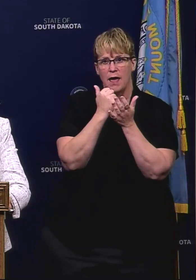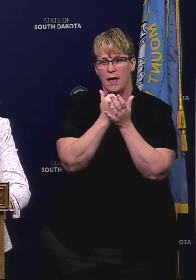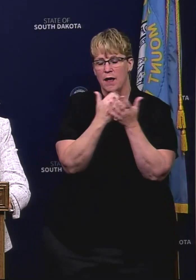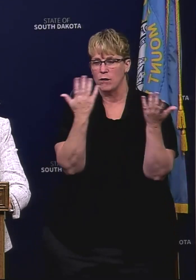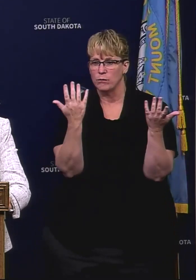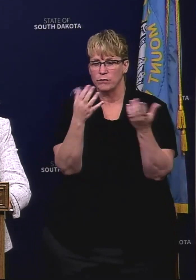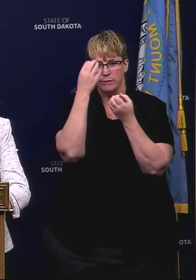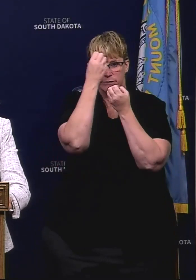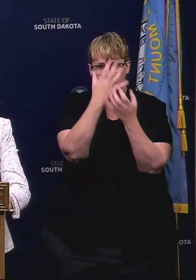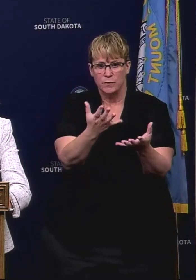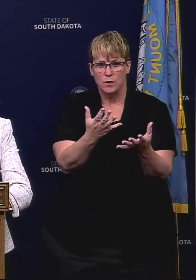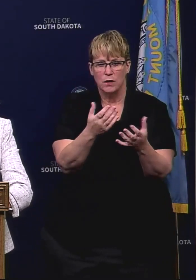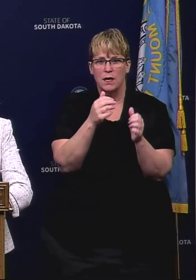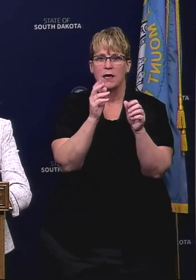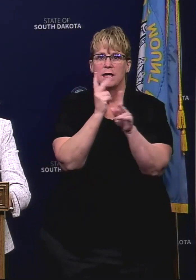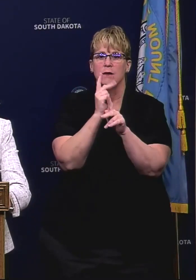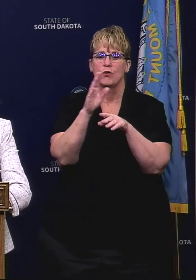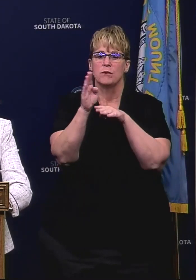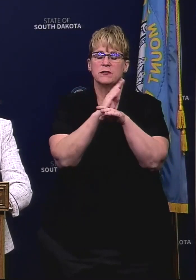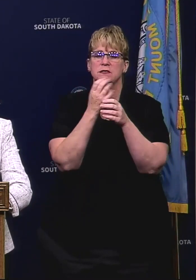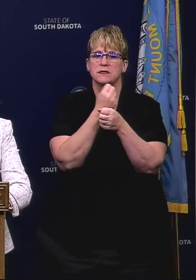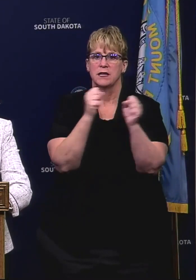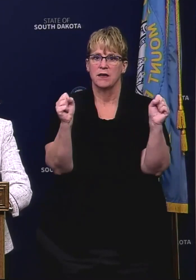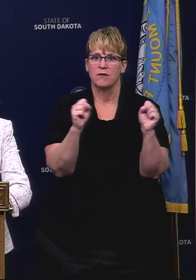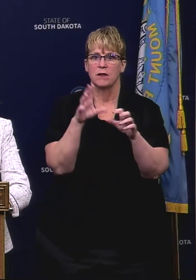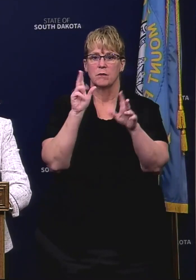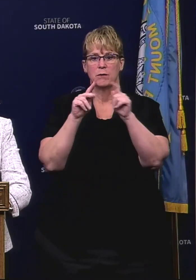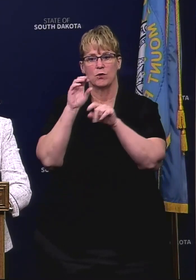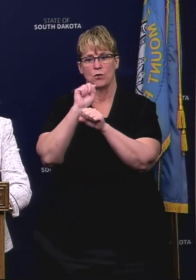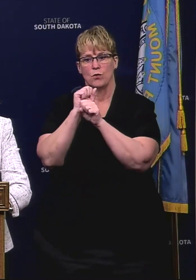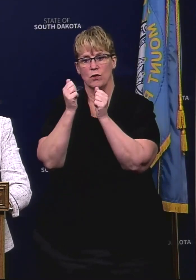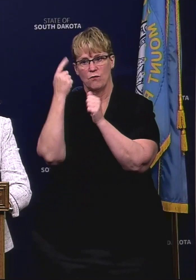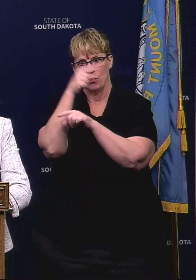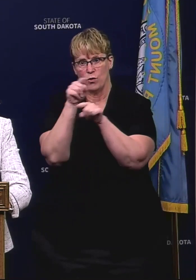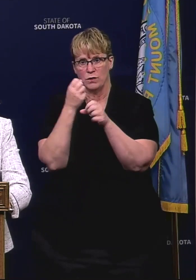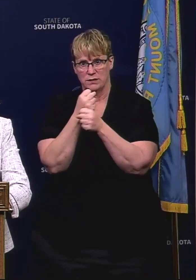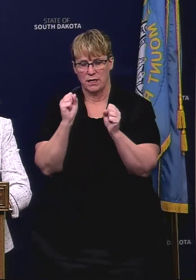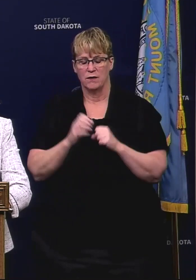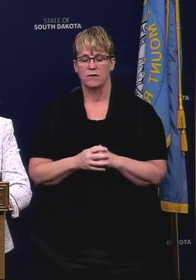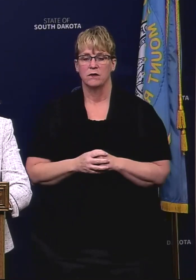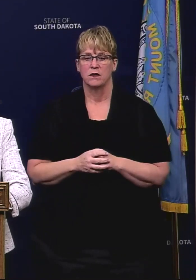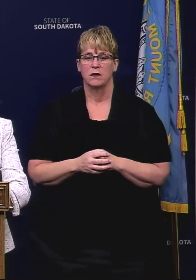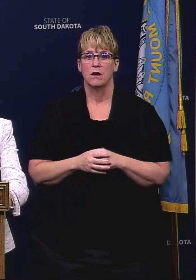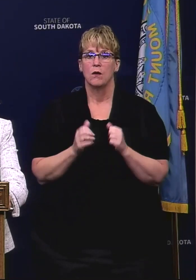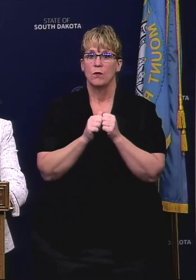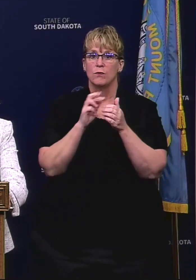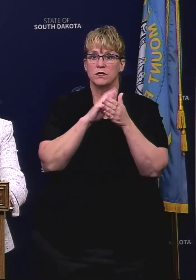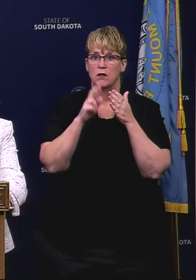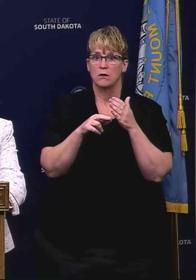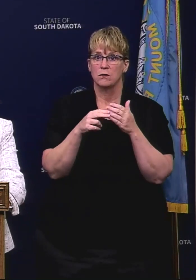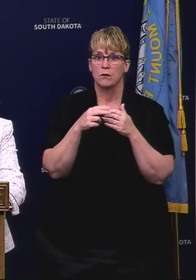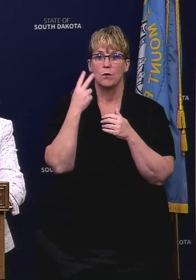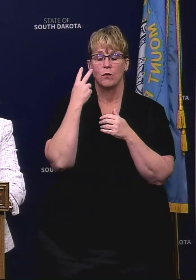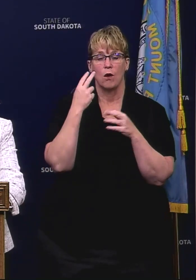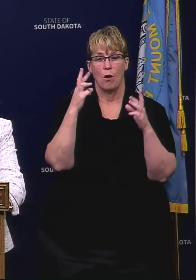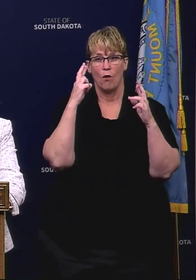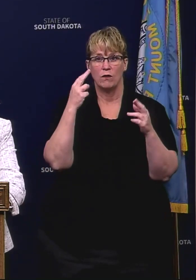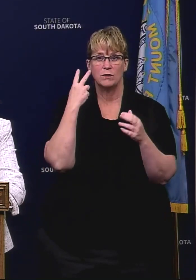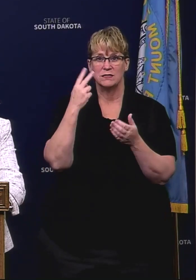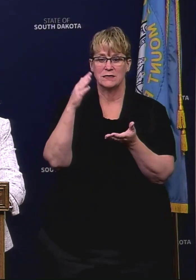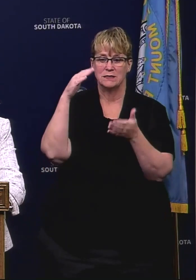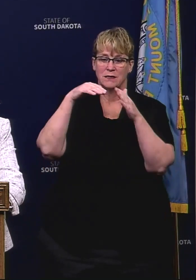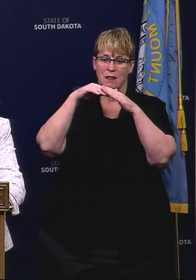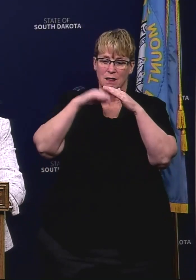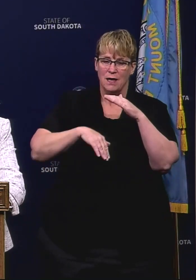things that are going to help keep your business safe and keep your workers safe and as a result I hope that we'll see less COVID cases in the